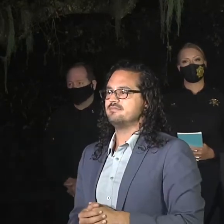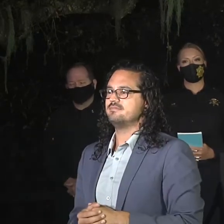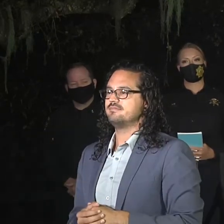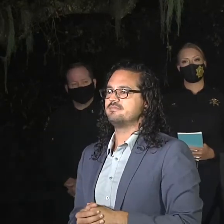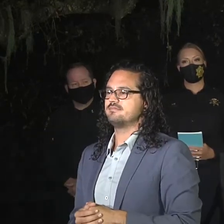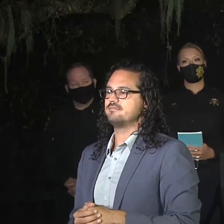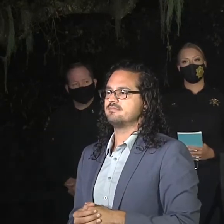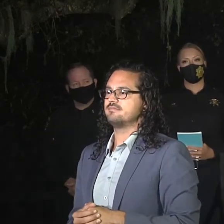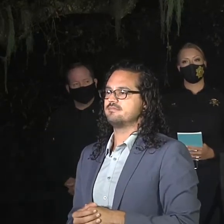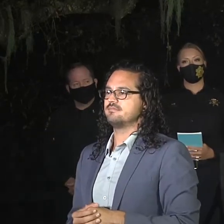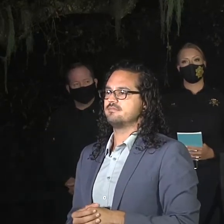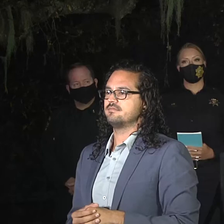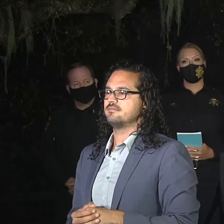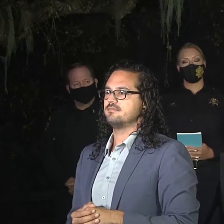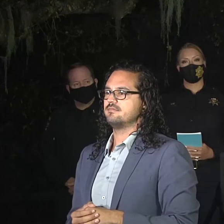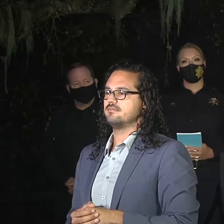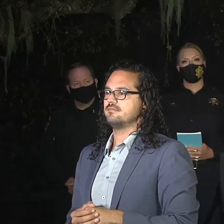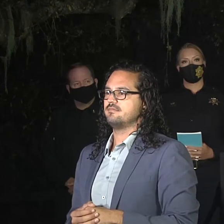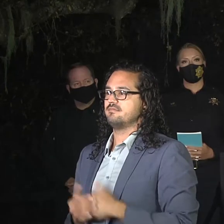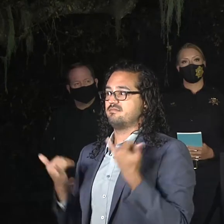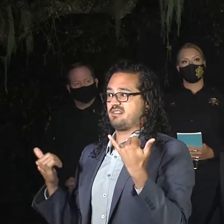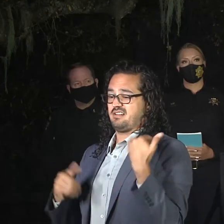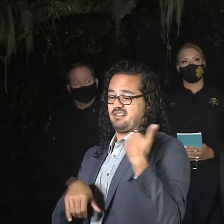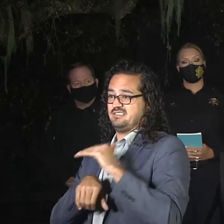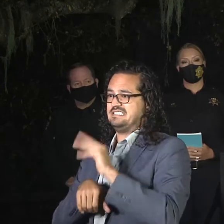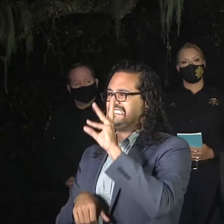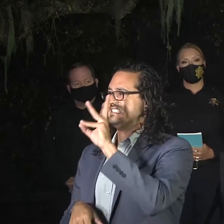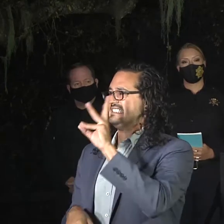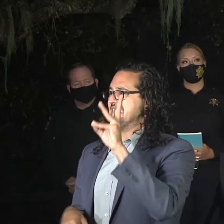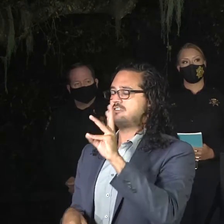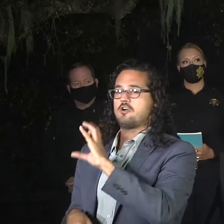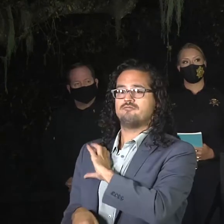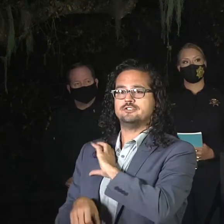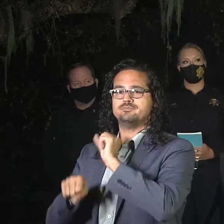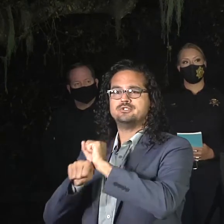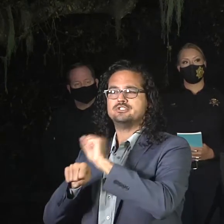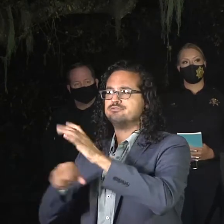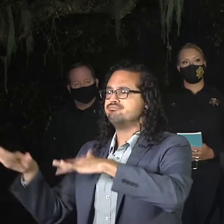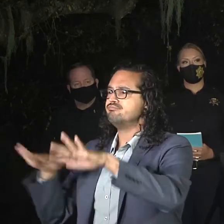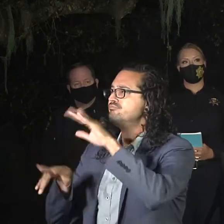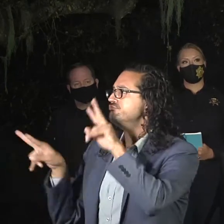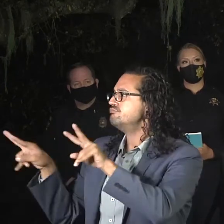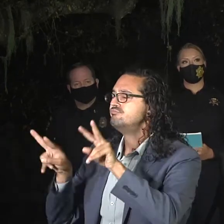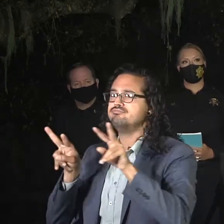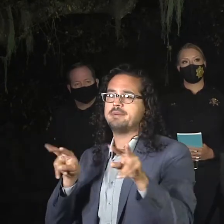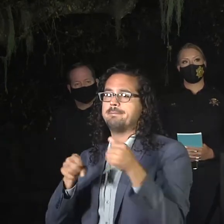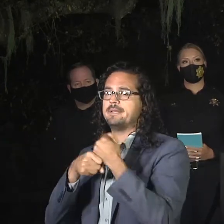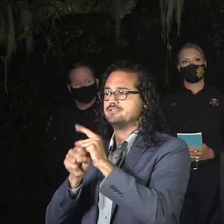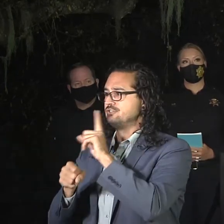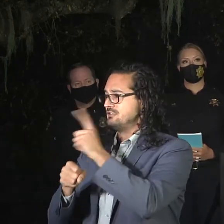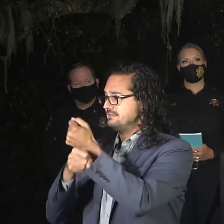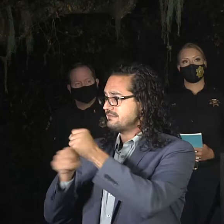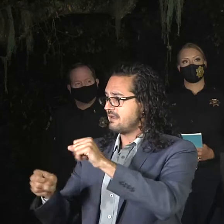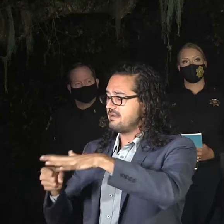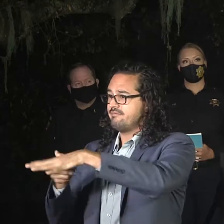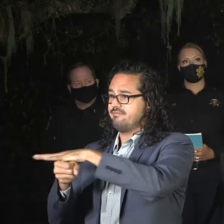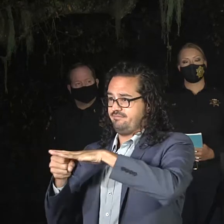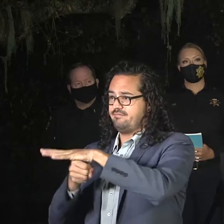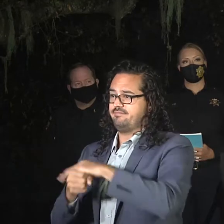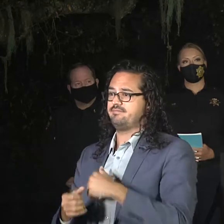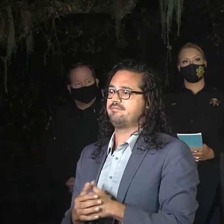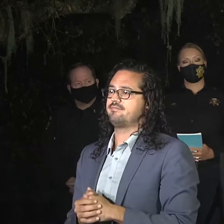66 officers running around last night, making sure that basically everything is safe. Again, we're going to continue that today with